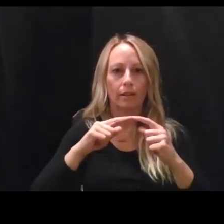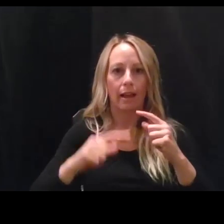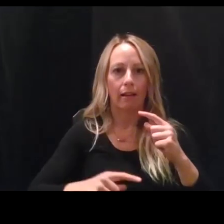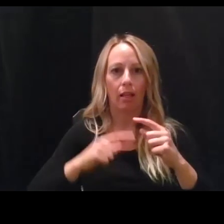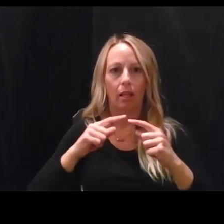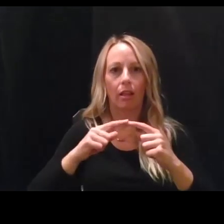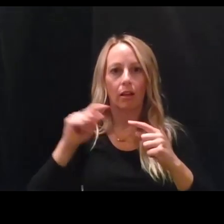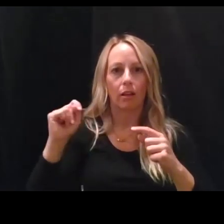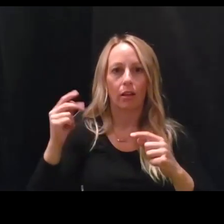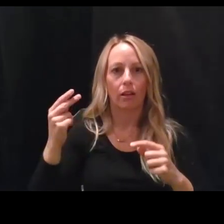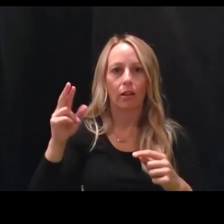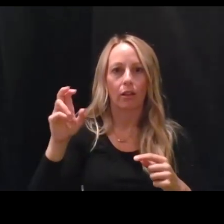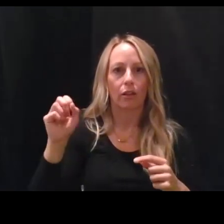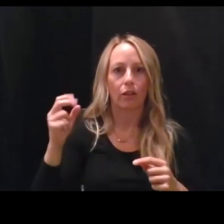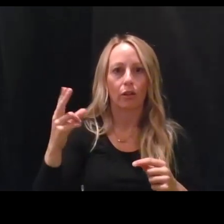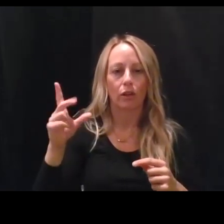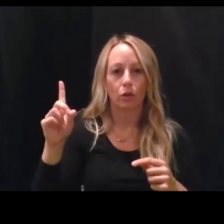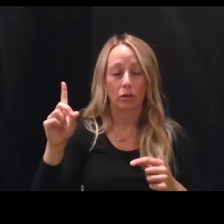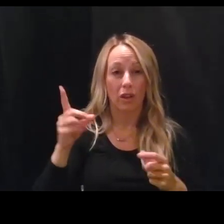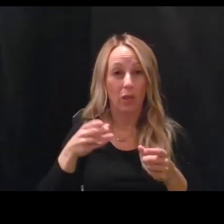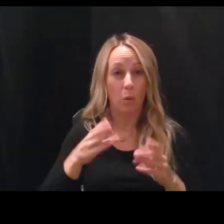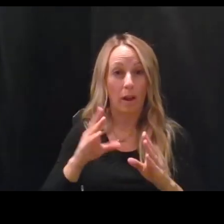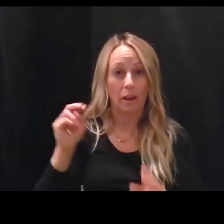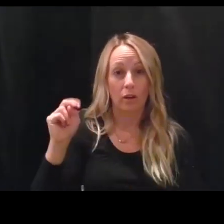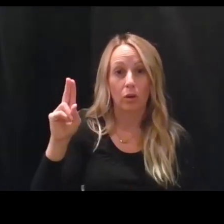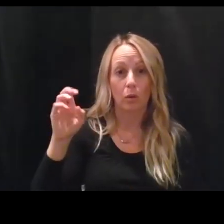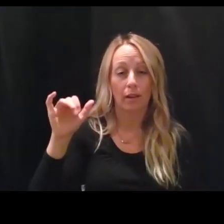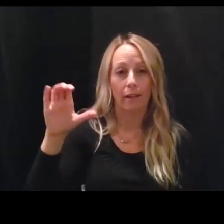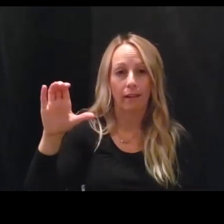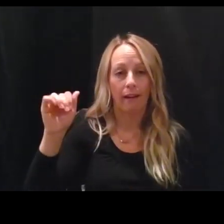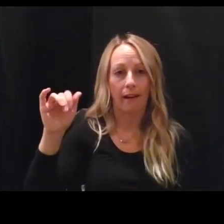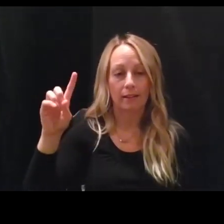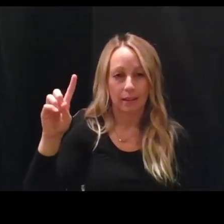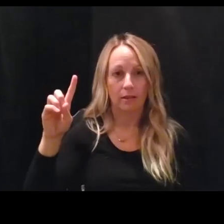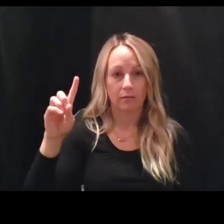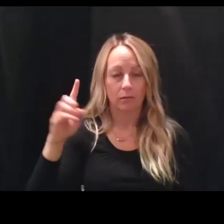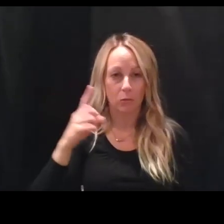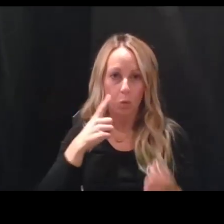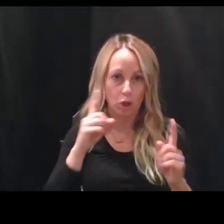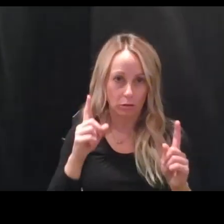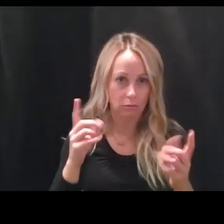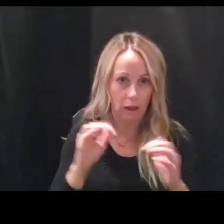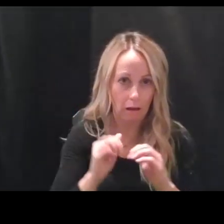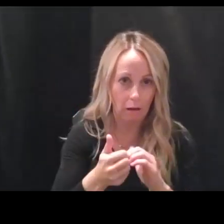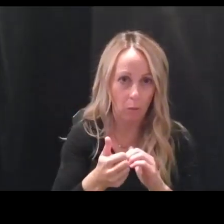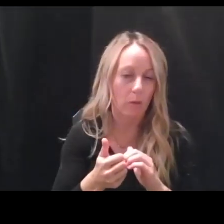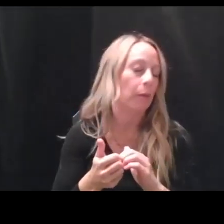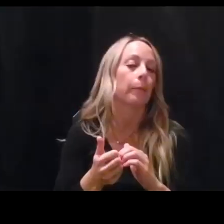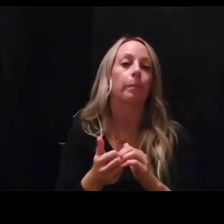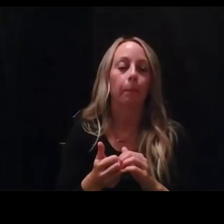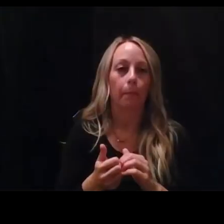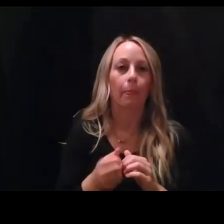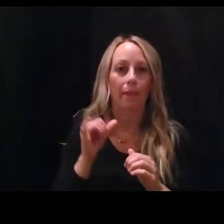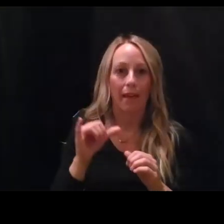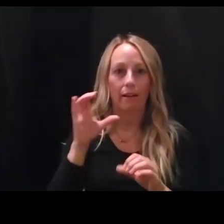So the way that nucleic acid amplification works is that in successive chemical